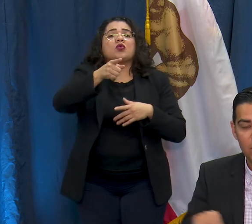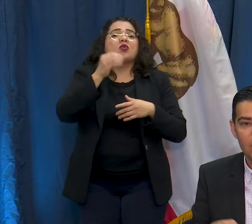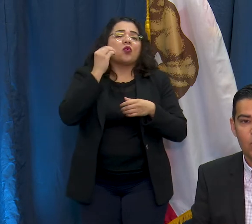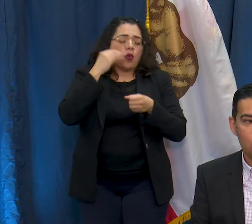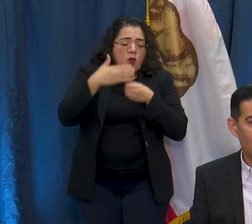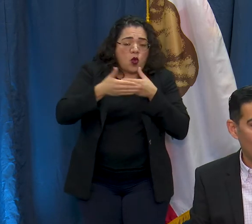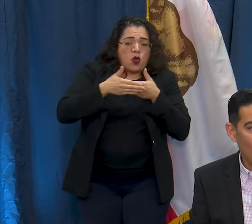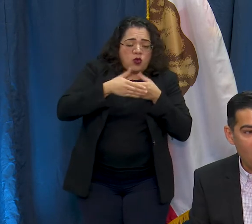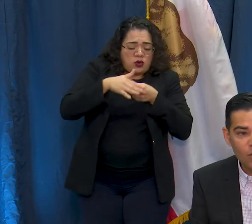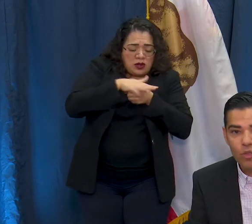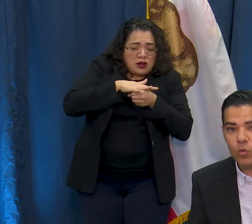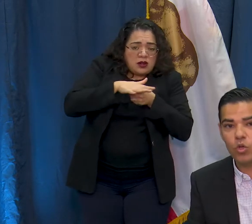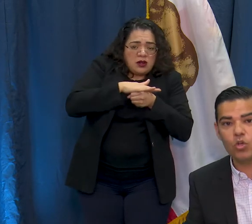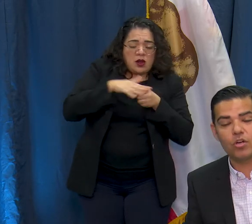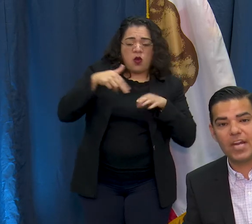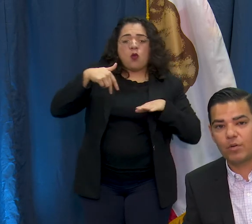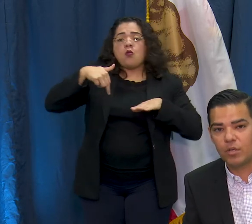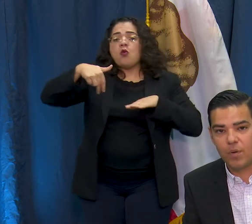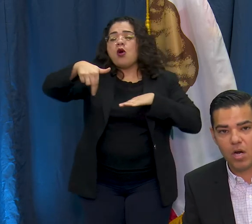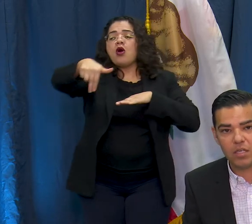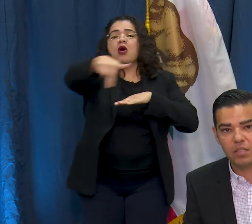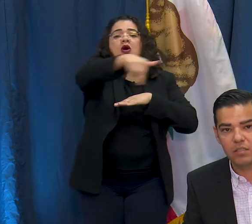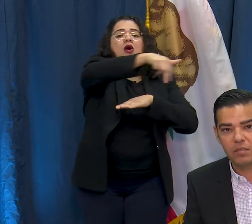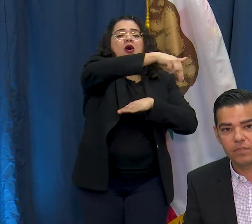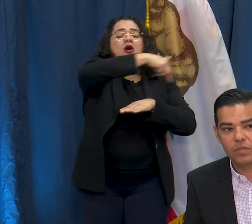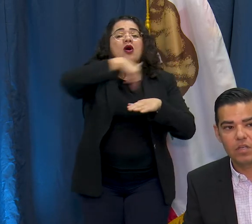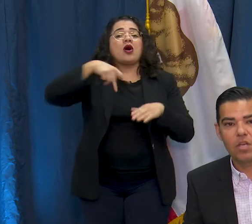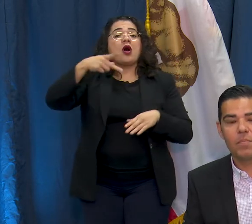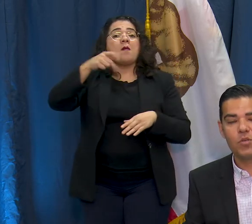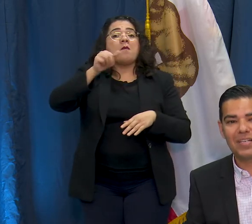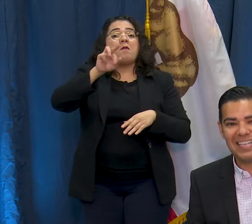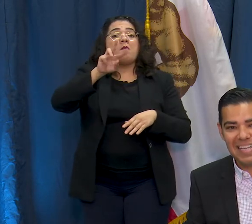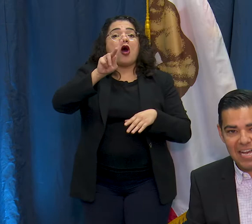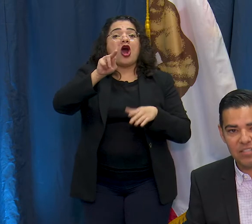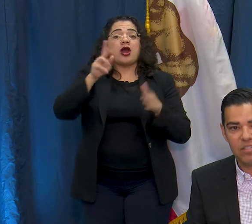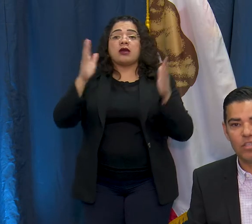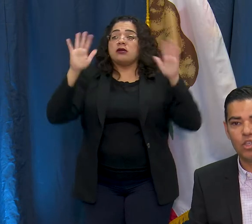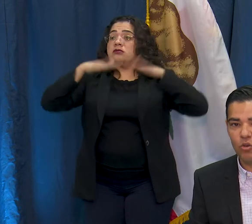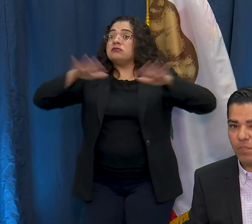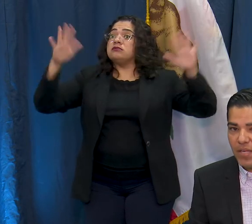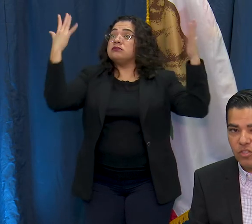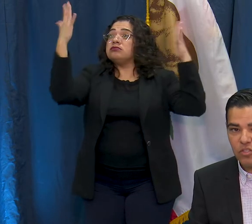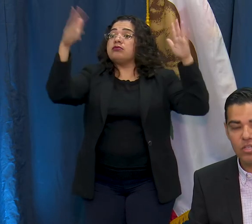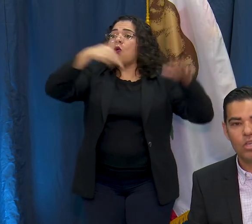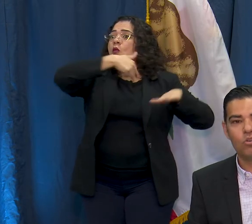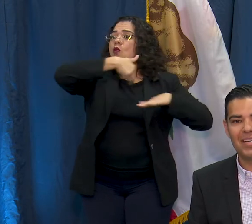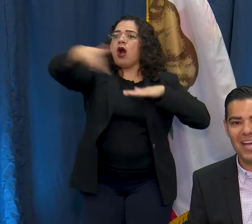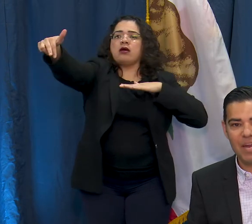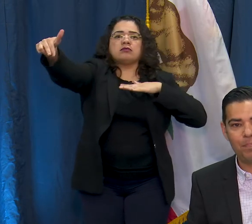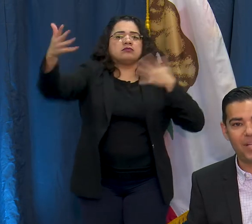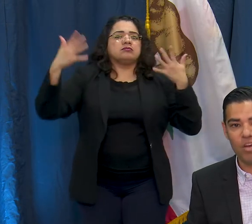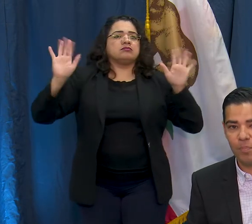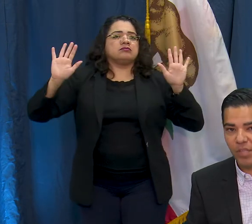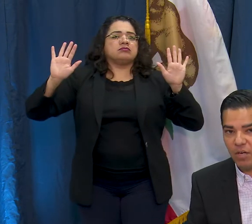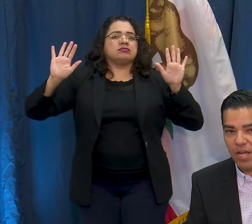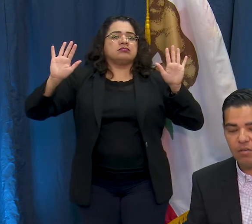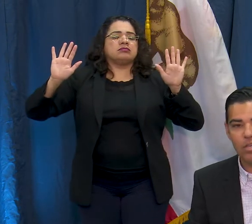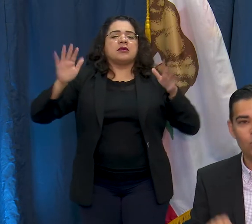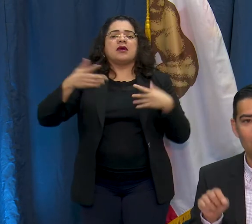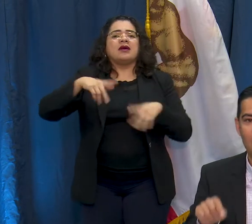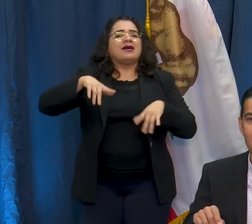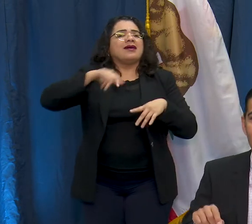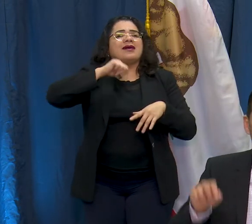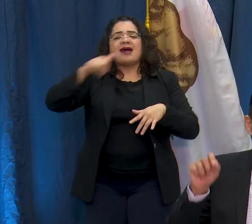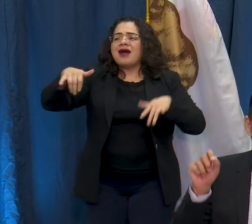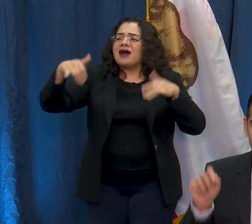you can walk through your neighborhood park but you cannot go to the beach, you cannot play on a playground,